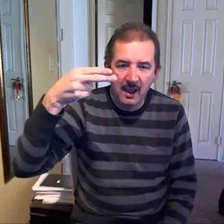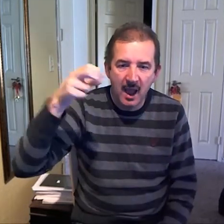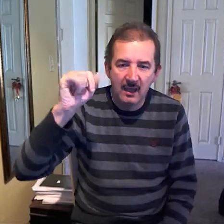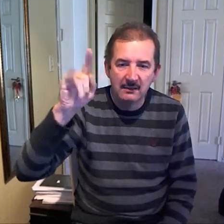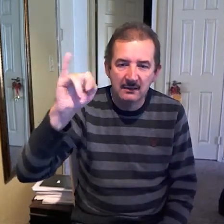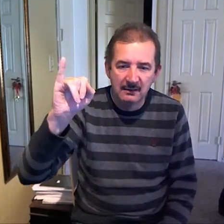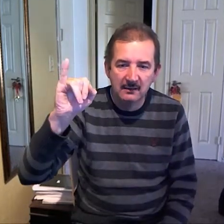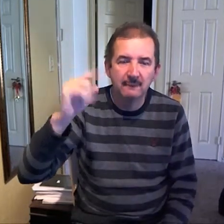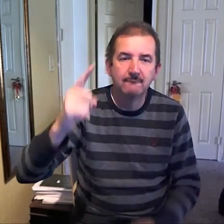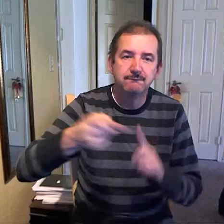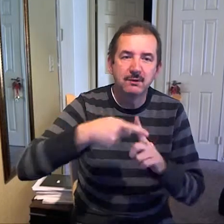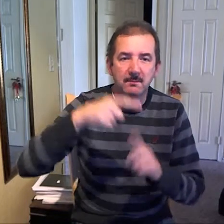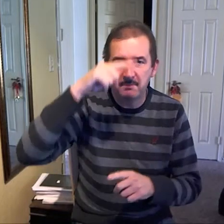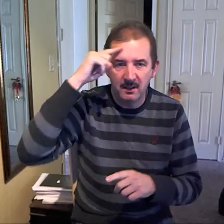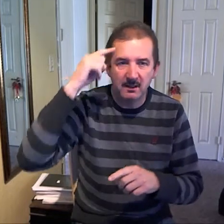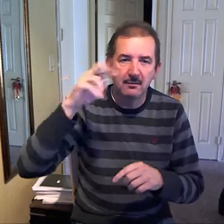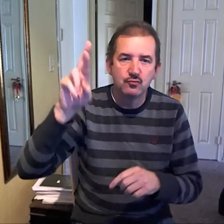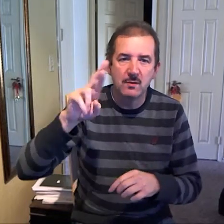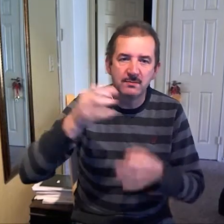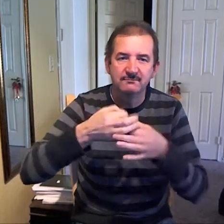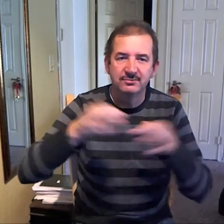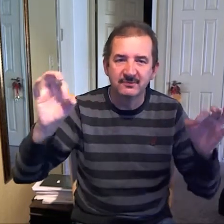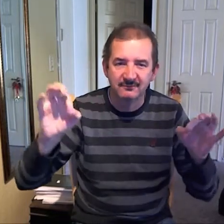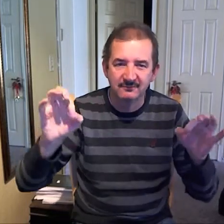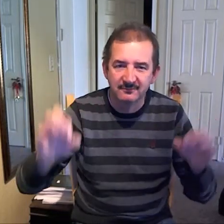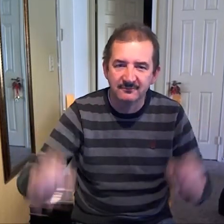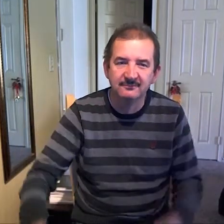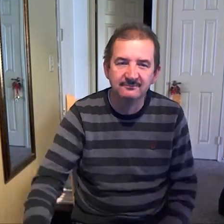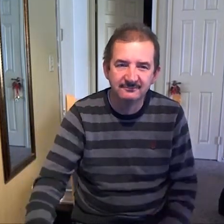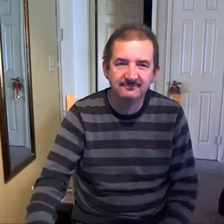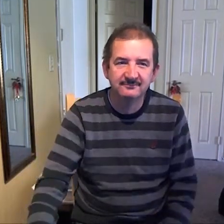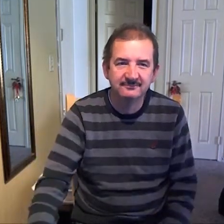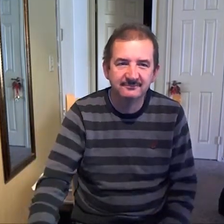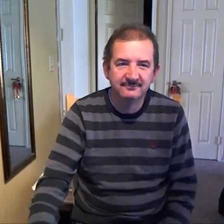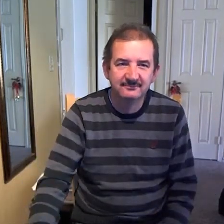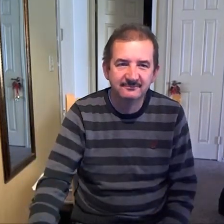itself could actually be used as a president. Italian politician, see?